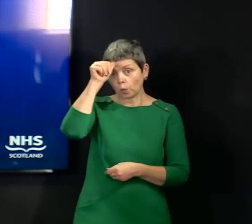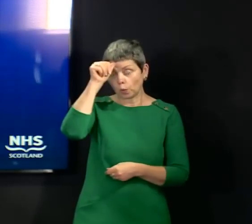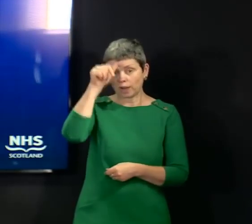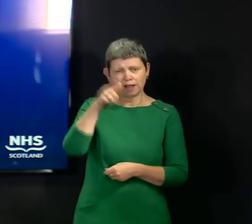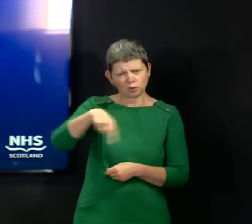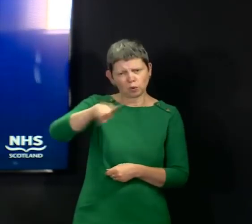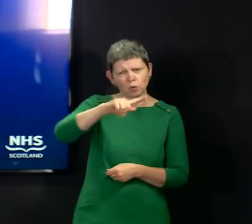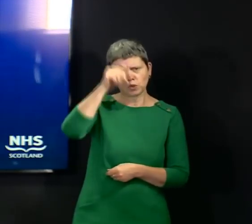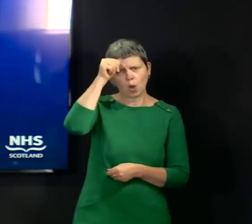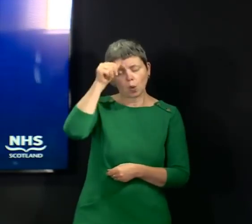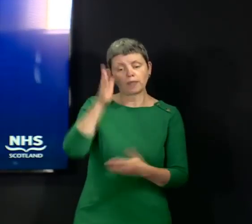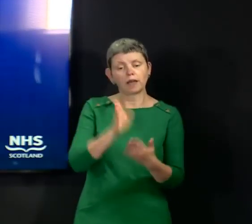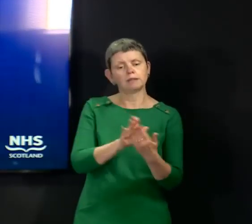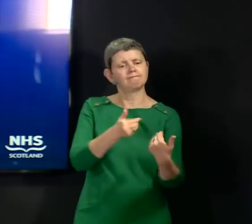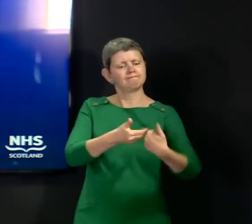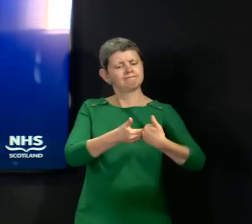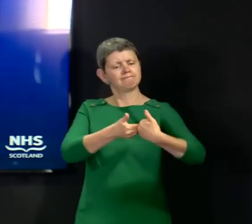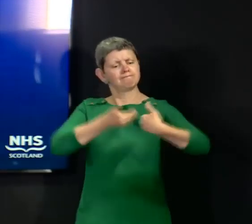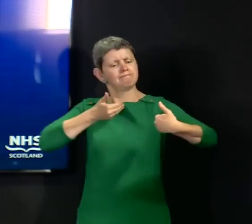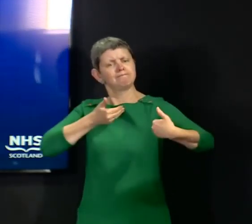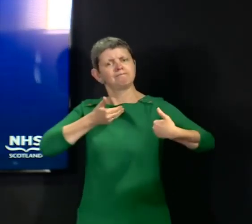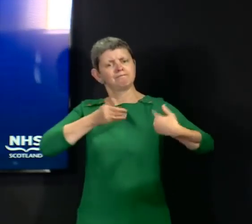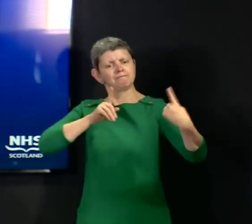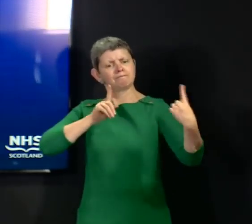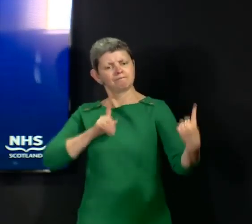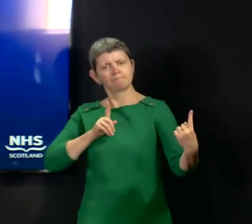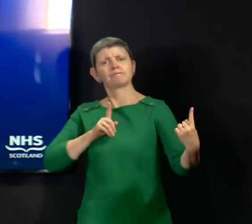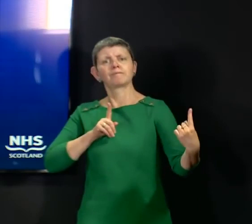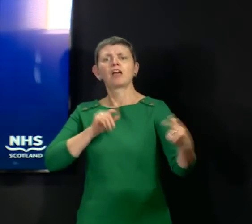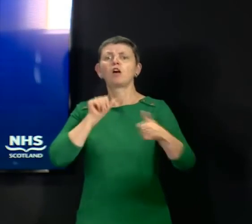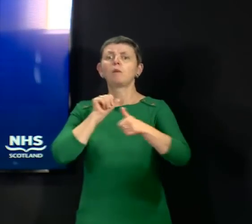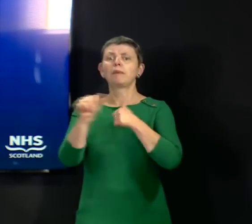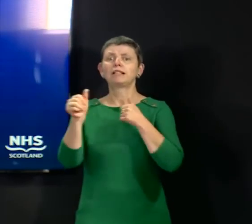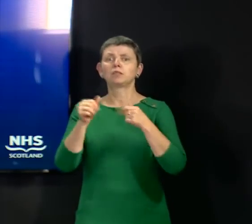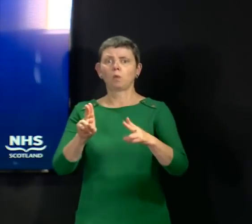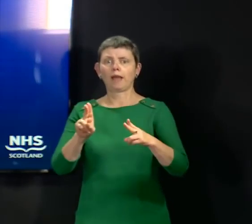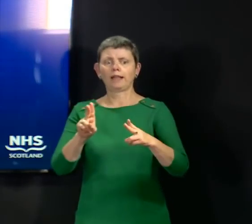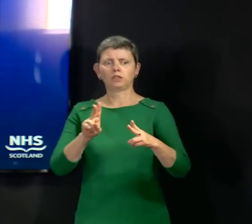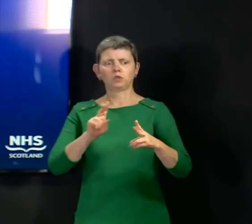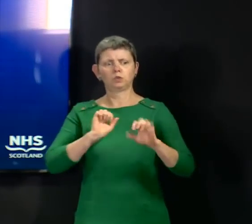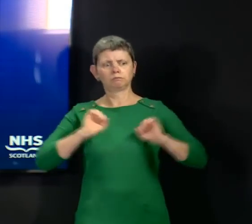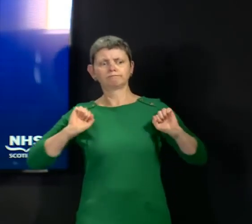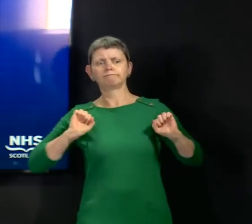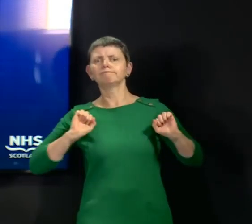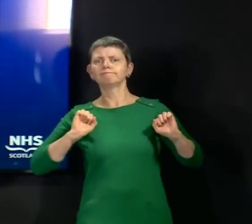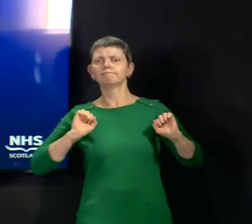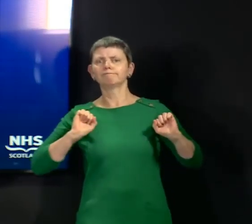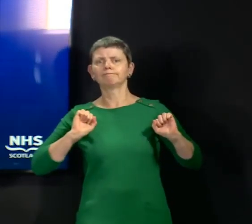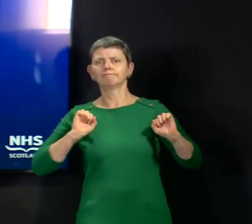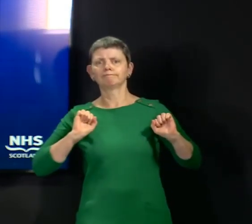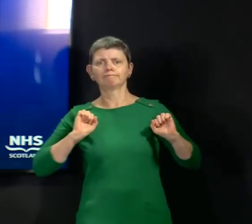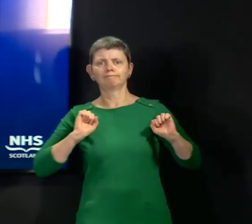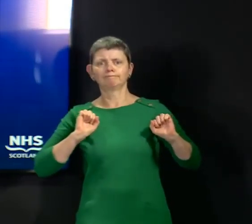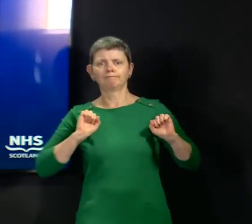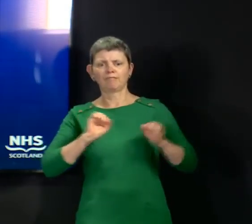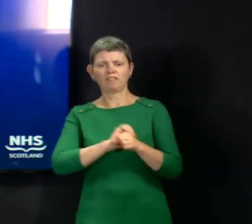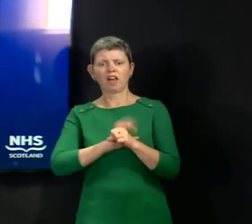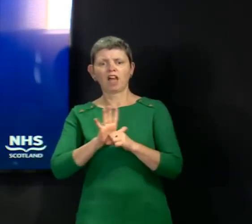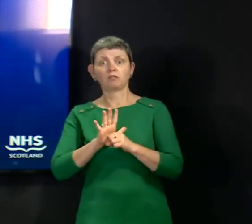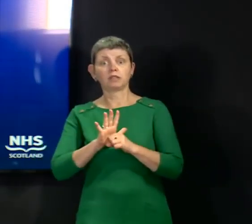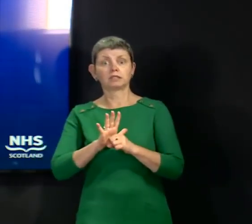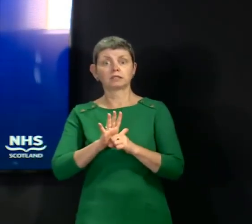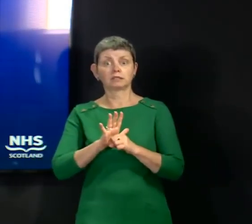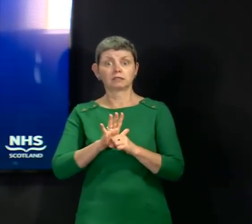it that physical distancing is the most reliable method for avoiding the virus the best protection is your front door these